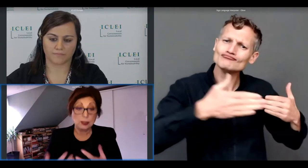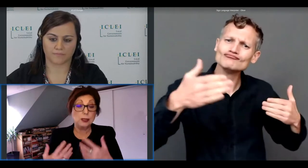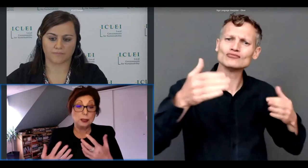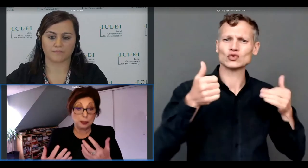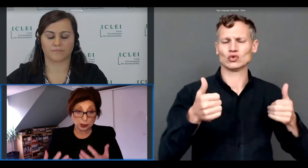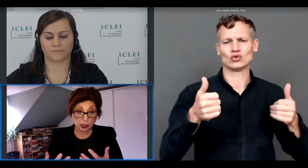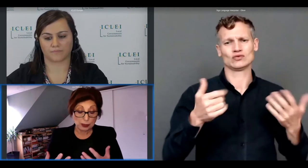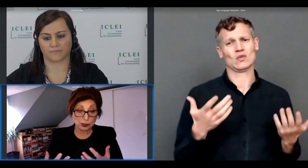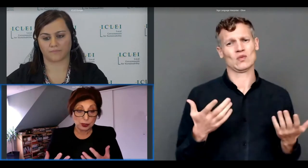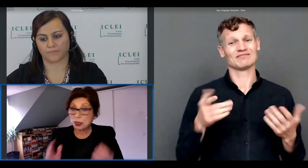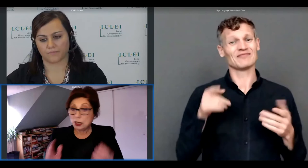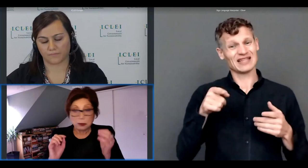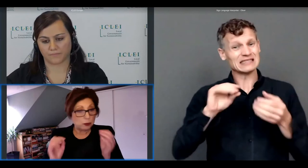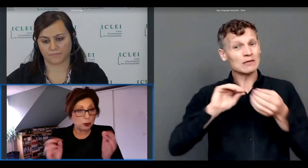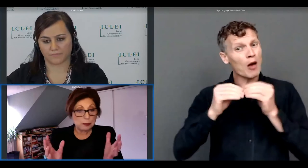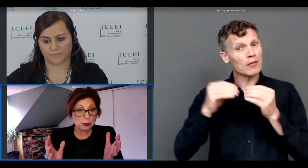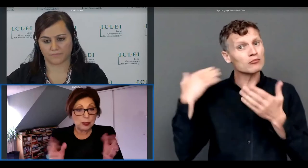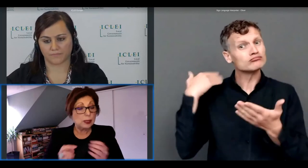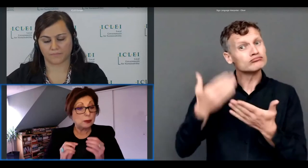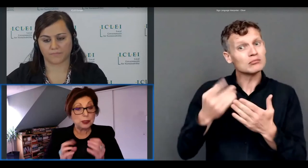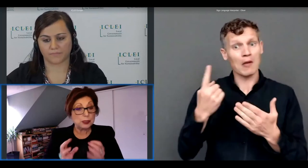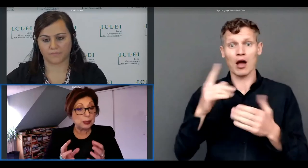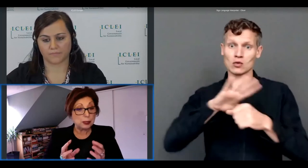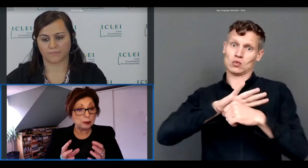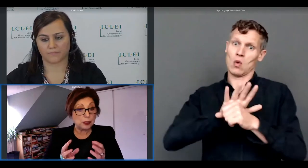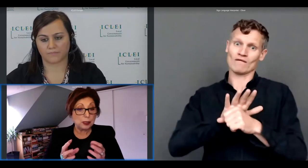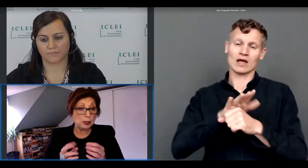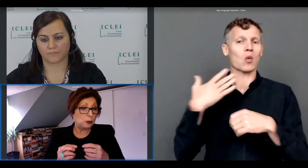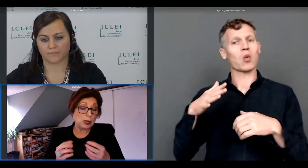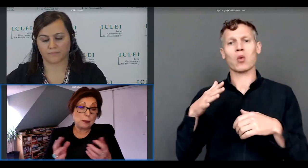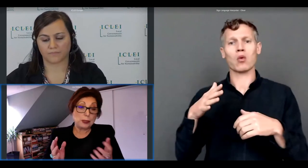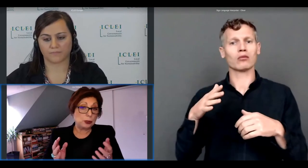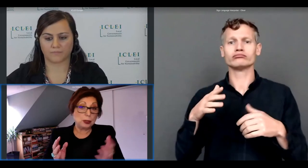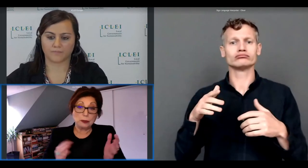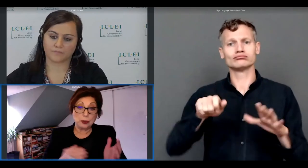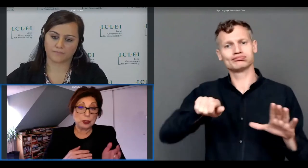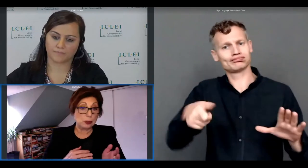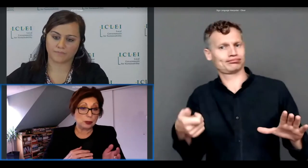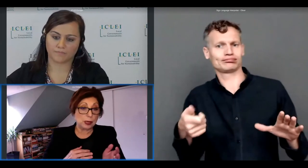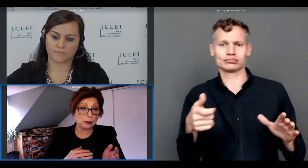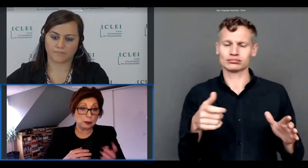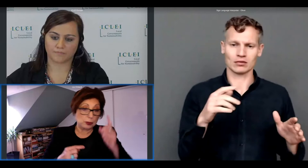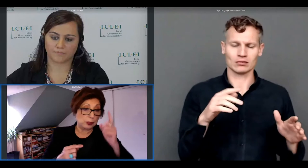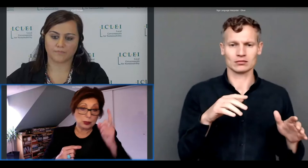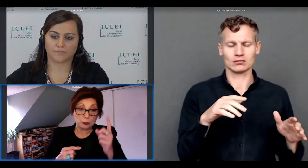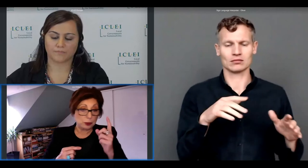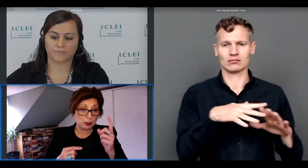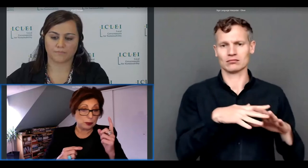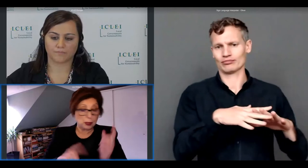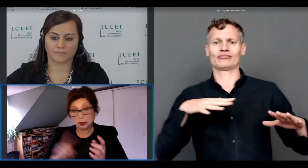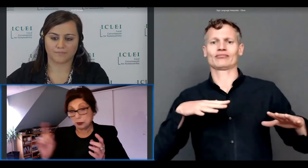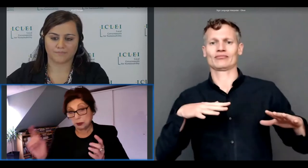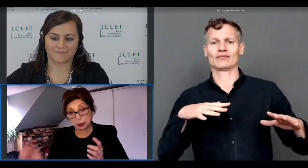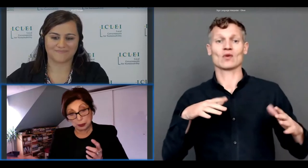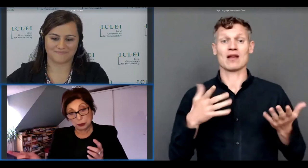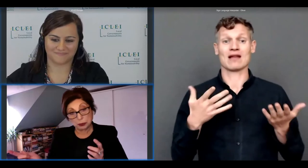these challenges for example if we think of what happened during the first lockdown i'm talking about the first lockdown